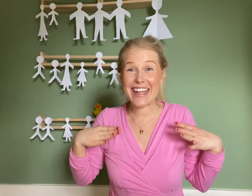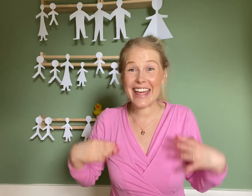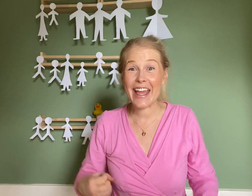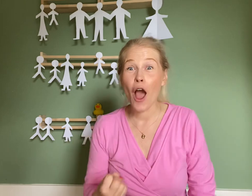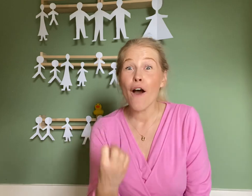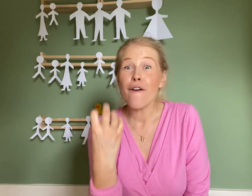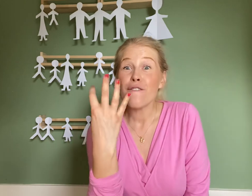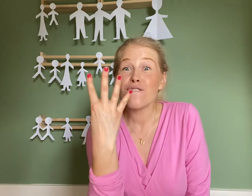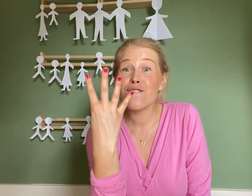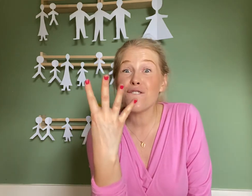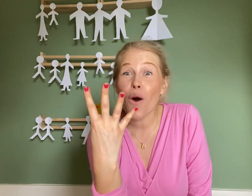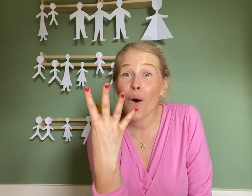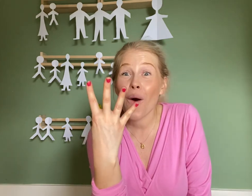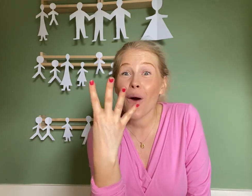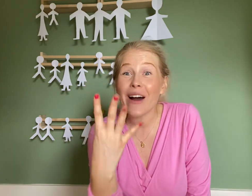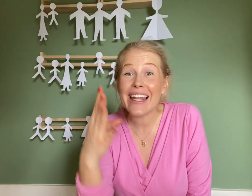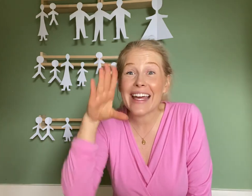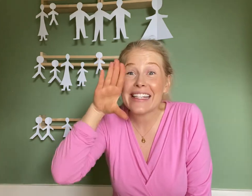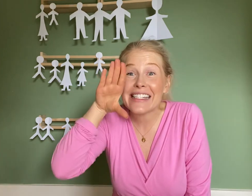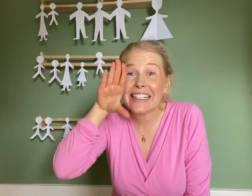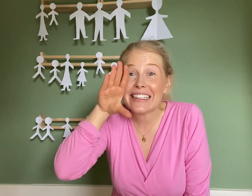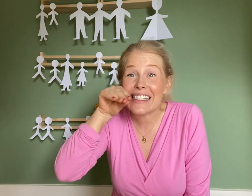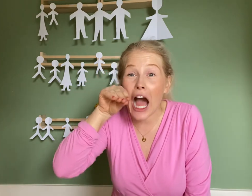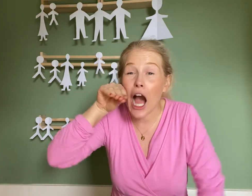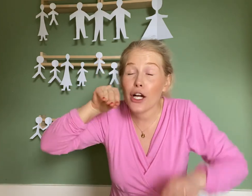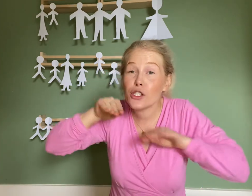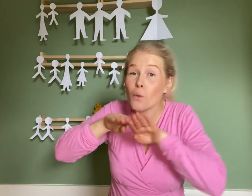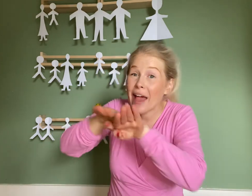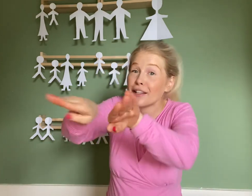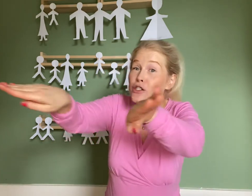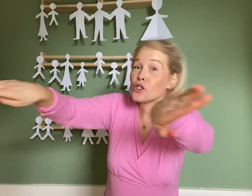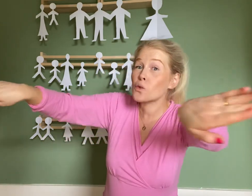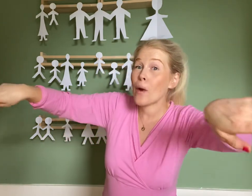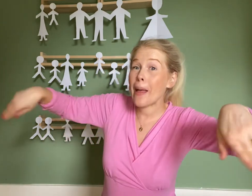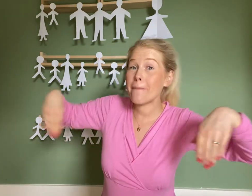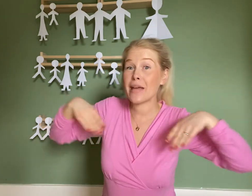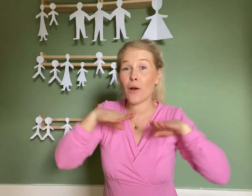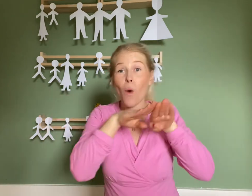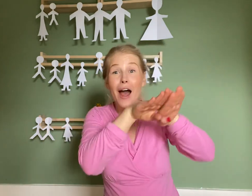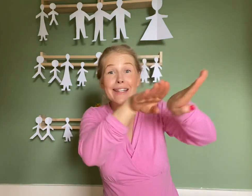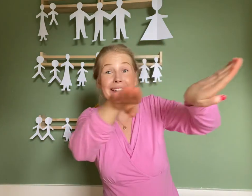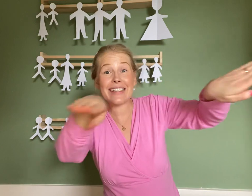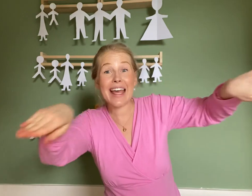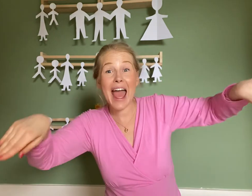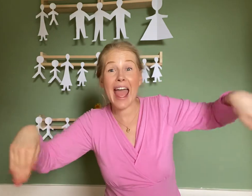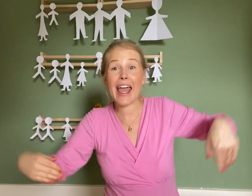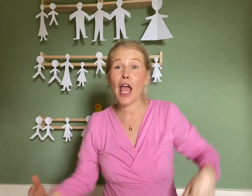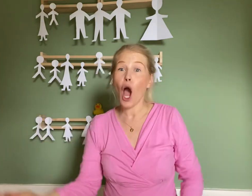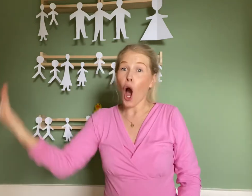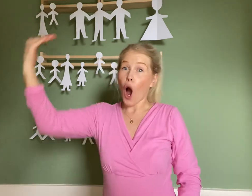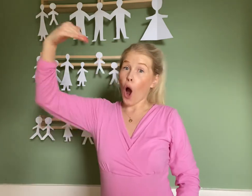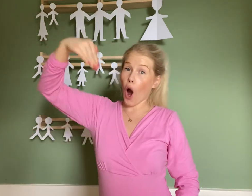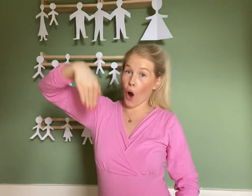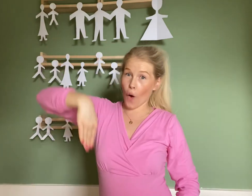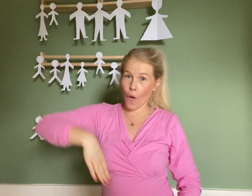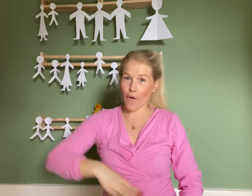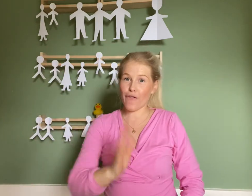Four little ducks went swimming one day over